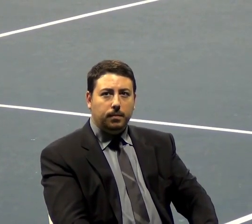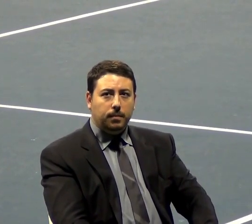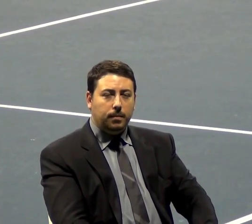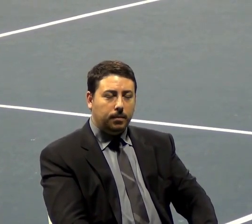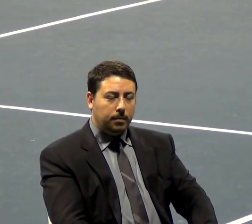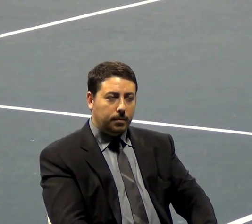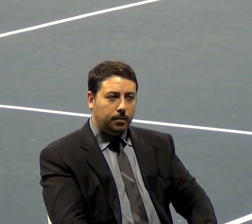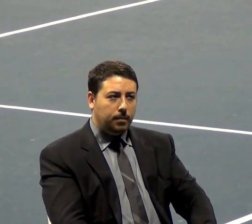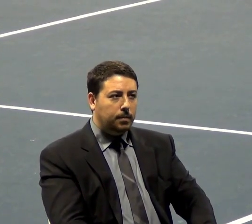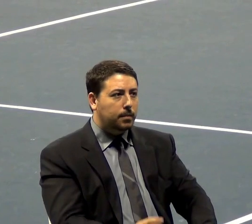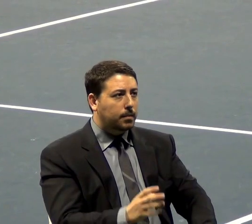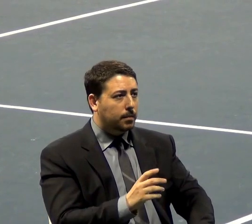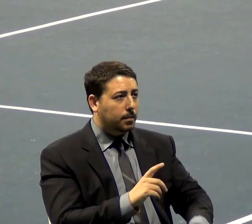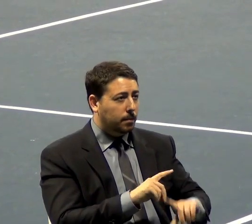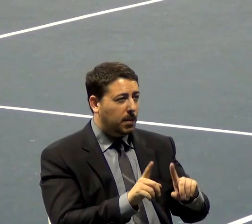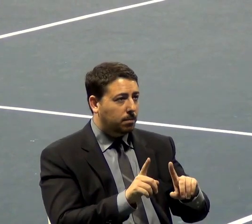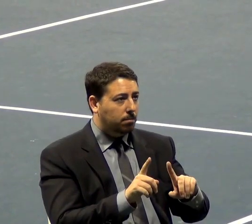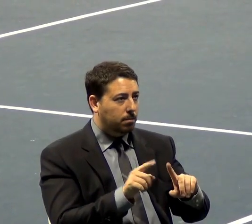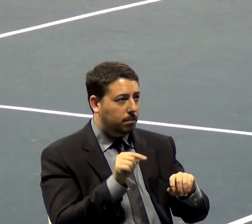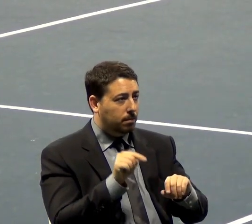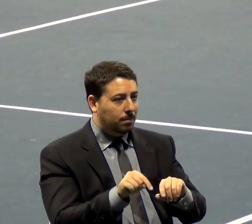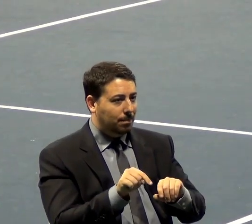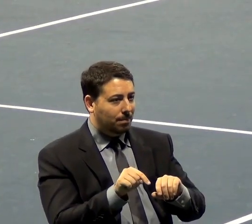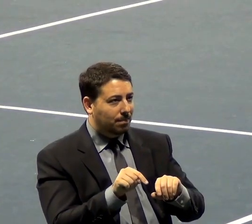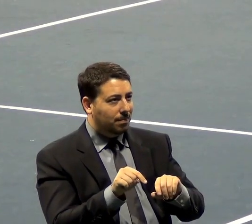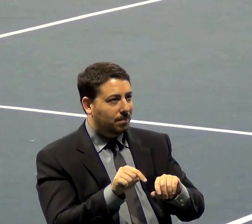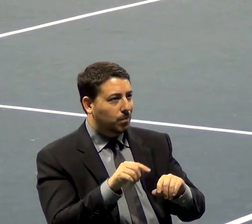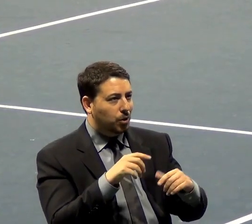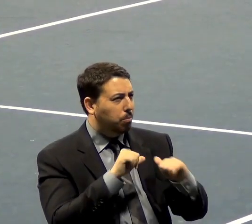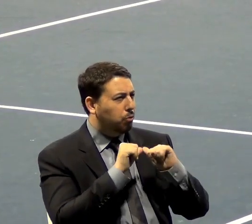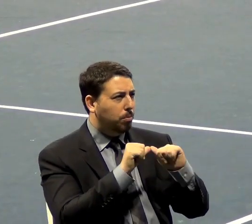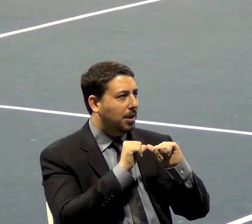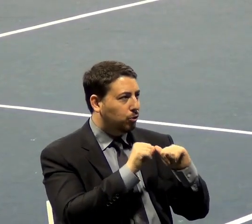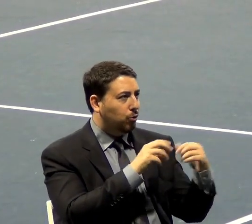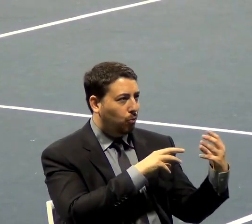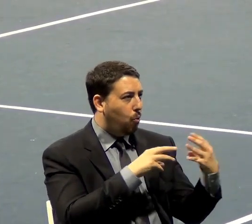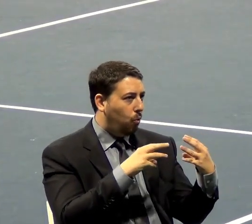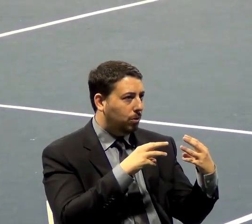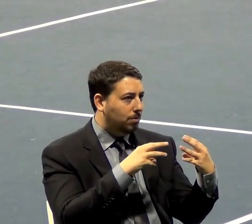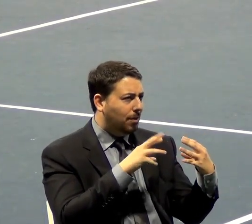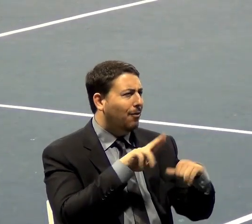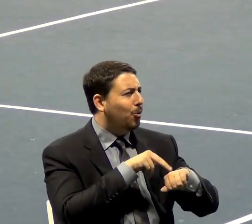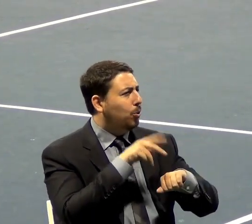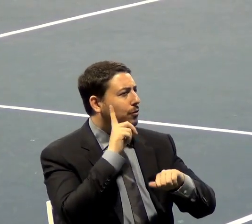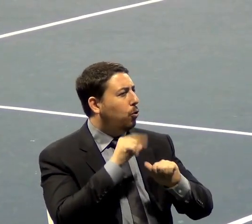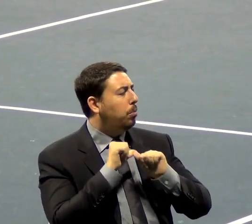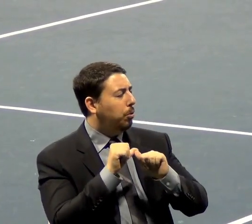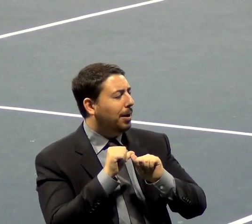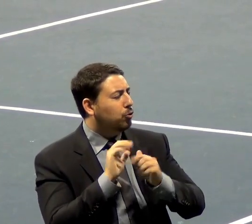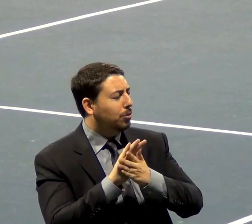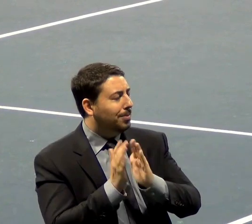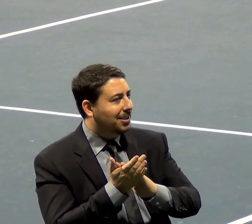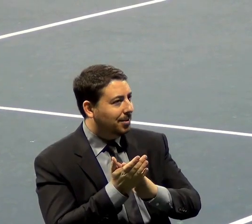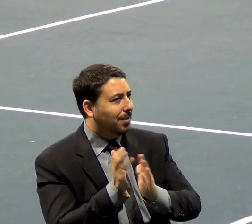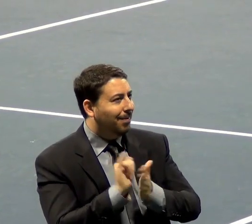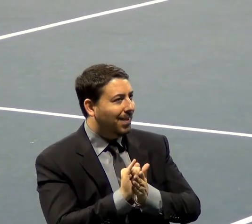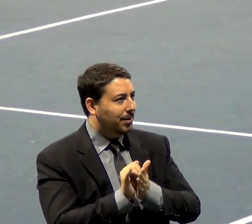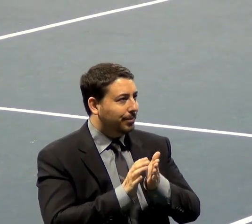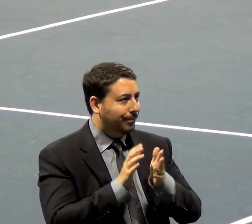But under these conditions of perpetual war, of course, for perpetual peace, and that's the good motivation, our